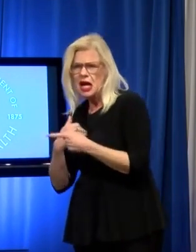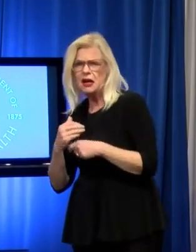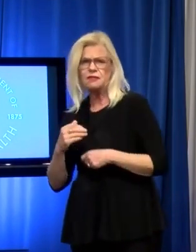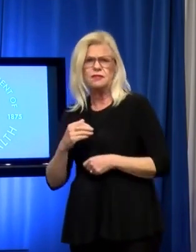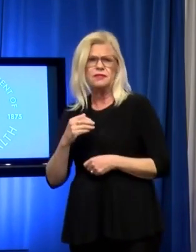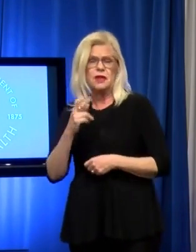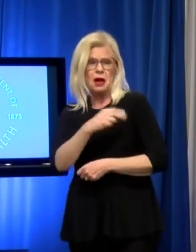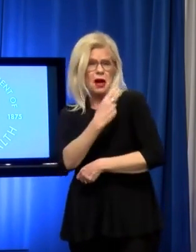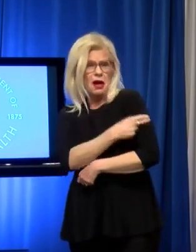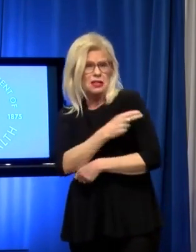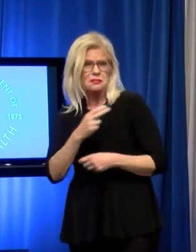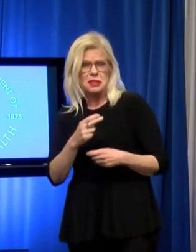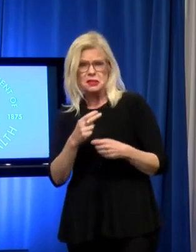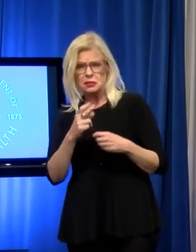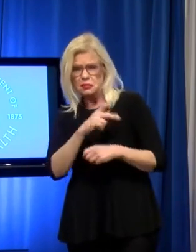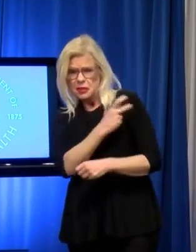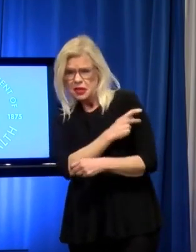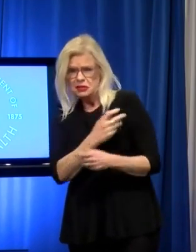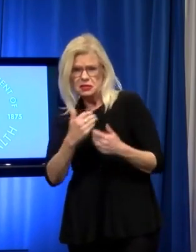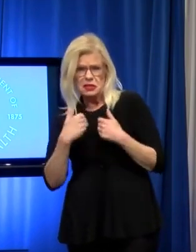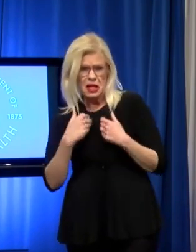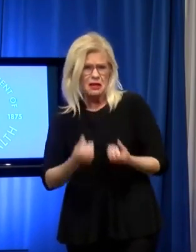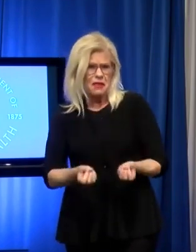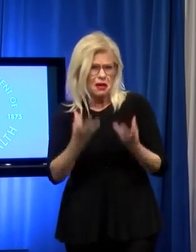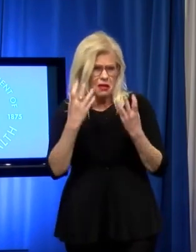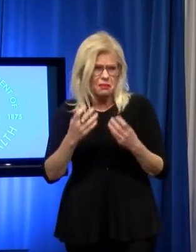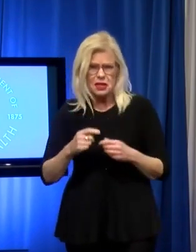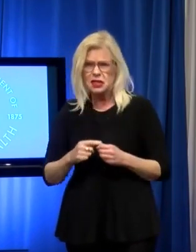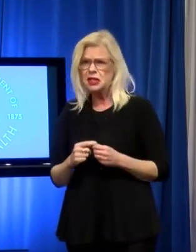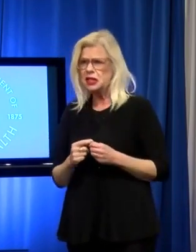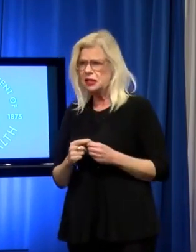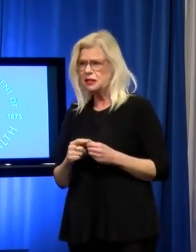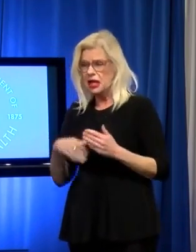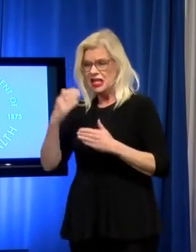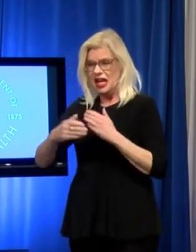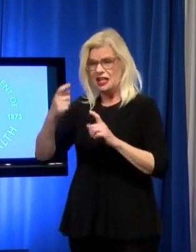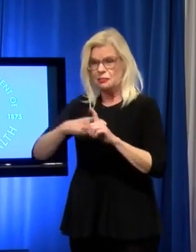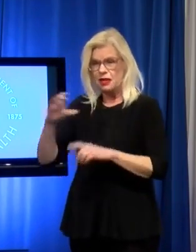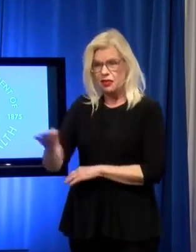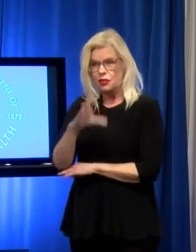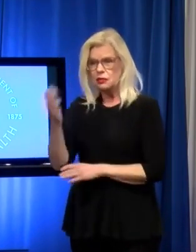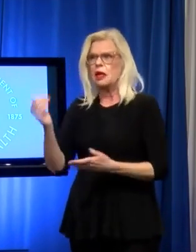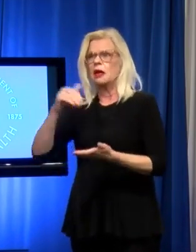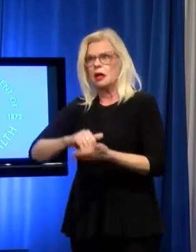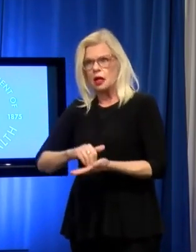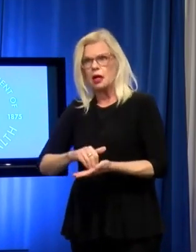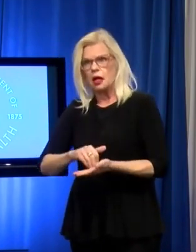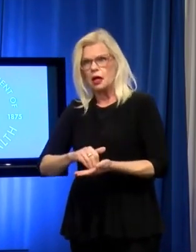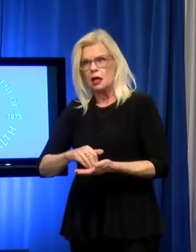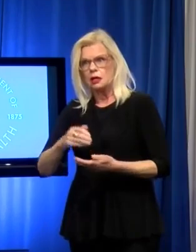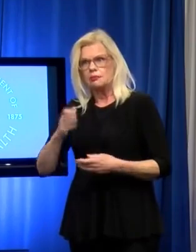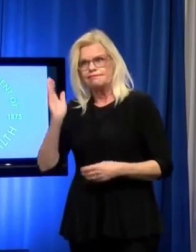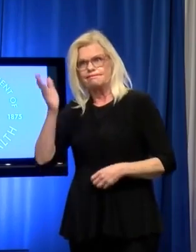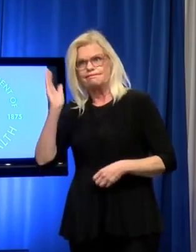hospital going to be in at that time? Are we going to be here a month from now trying to have this same conversation? I really, really hope not.